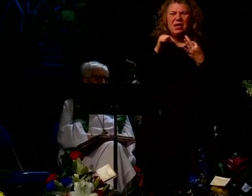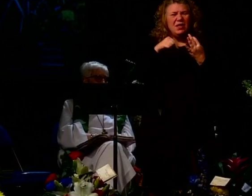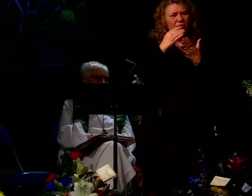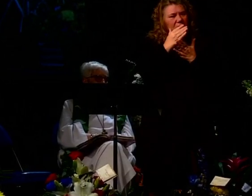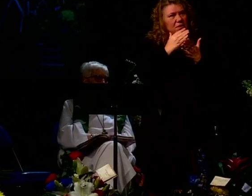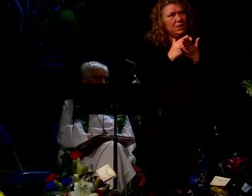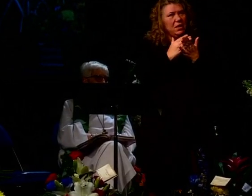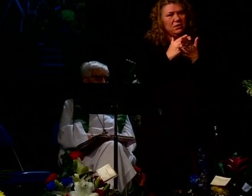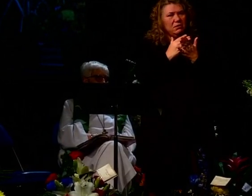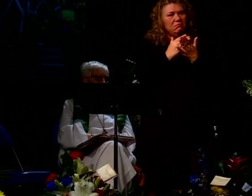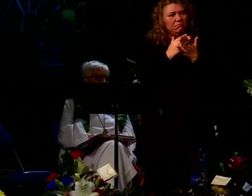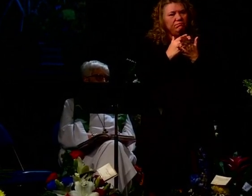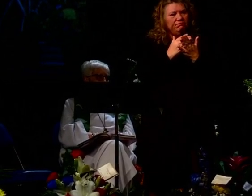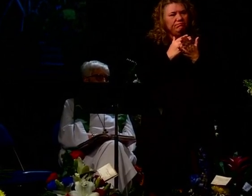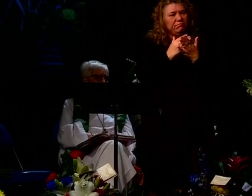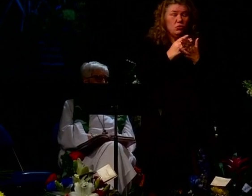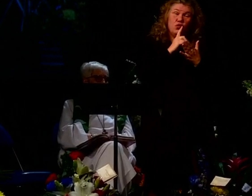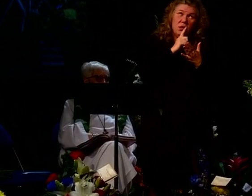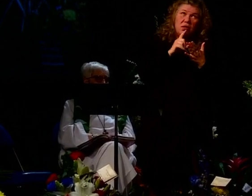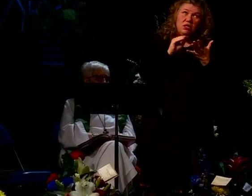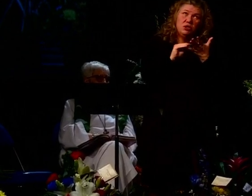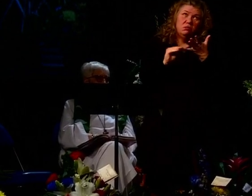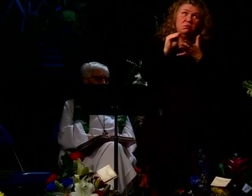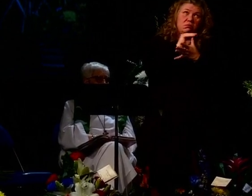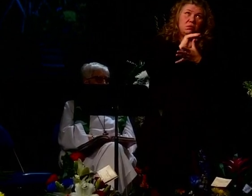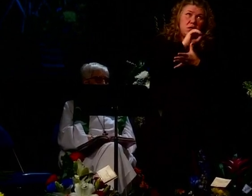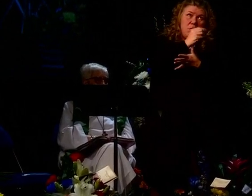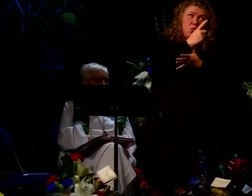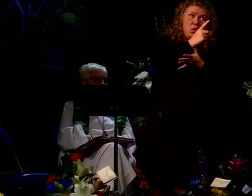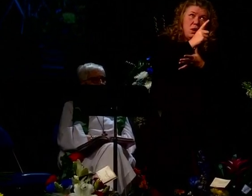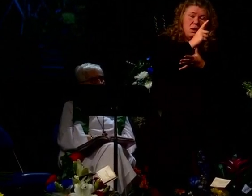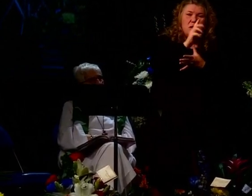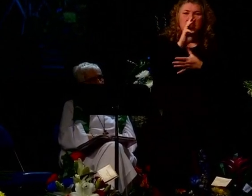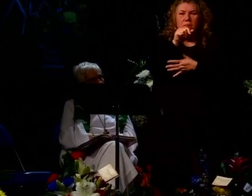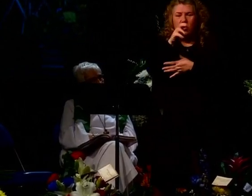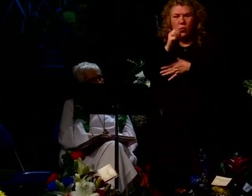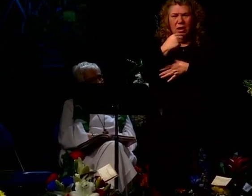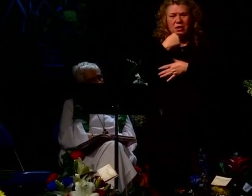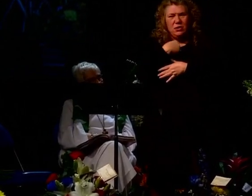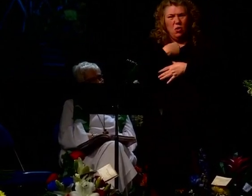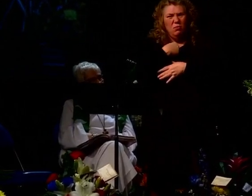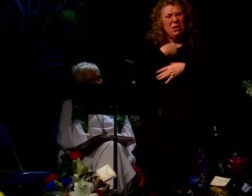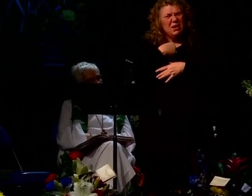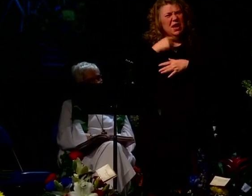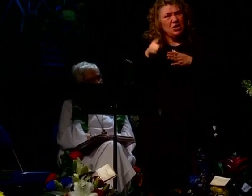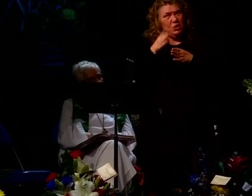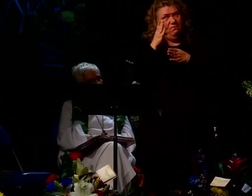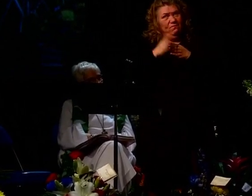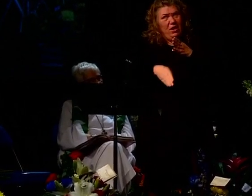lesson really is more accurately lesson number one. But Wayne always told me to finish with my strong point.